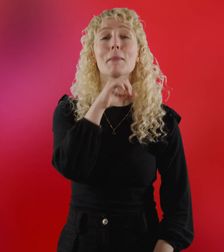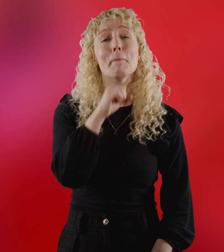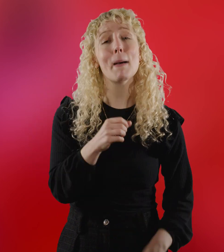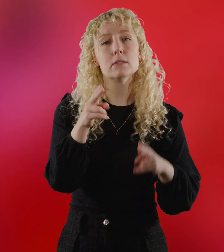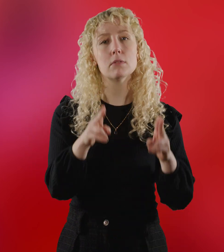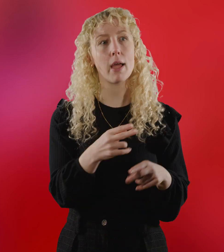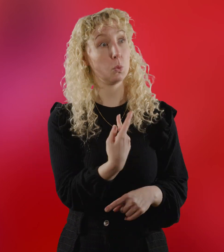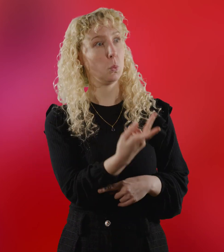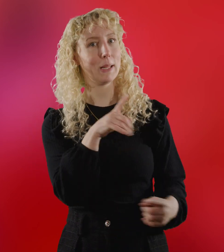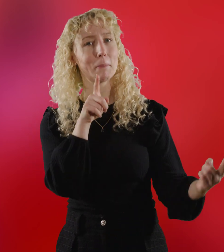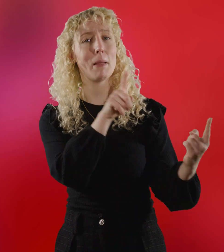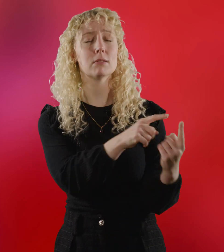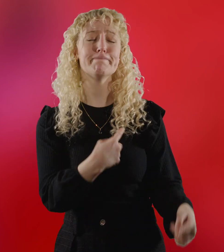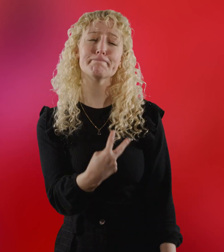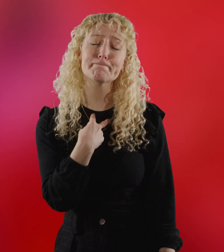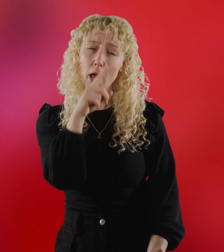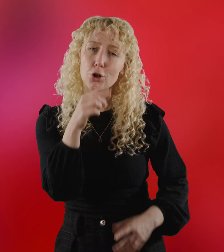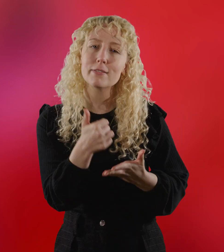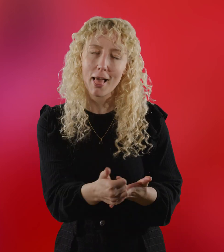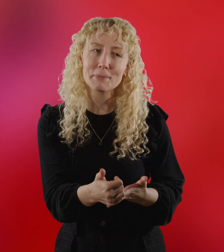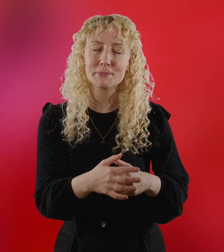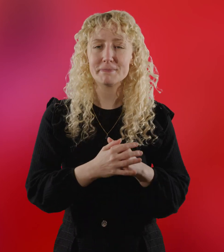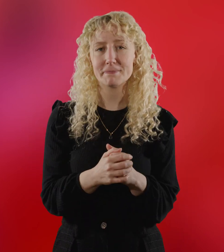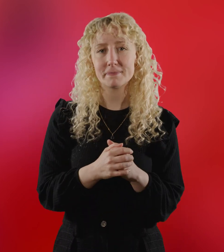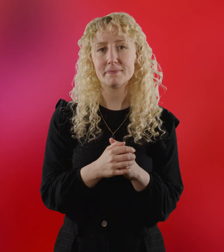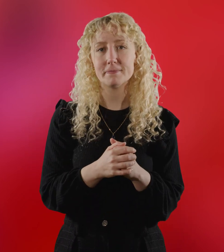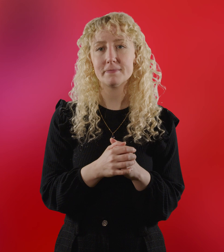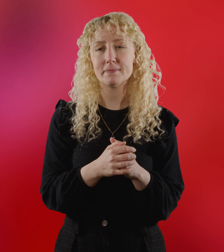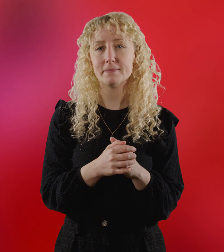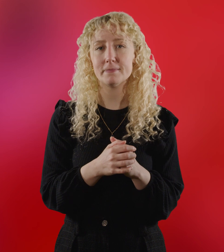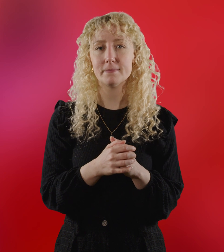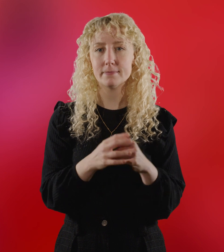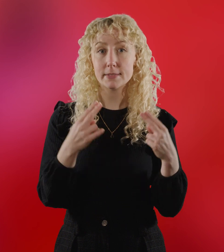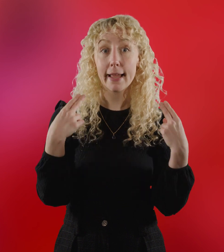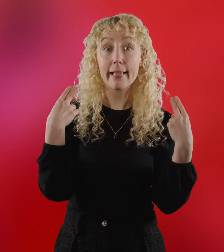at their first meeting. Liz waits for a letter from Spencer.